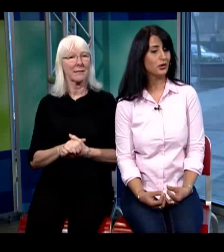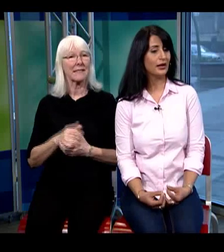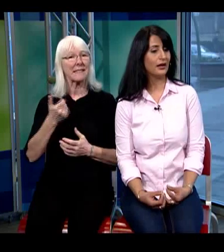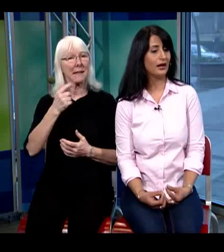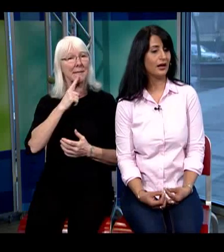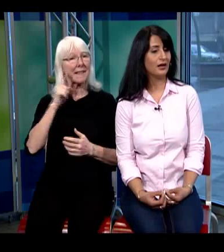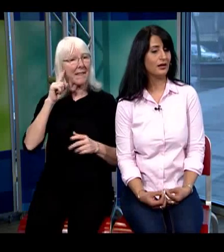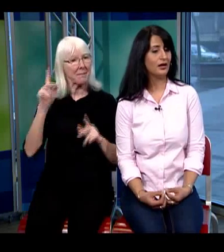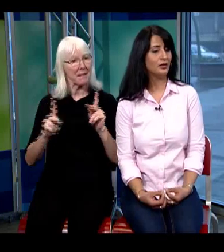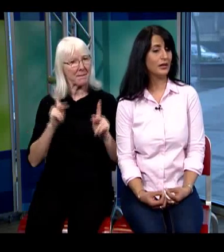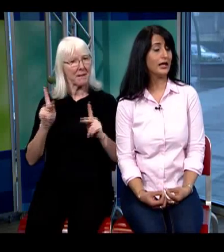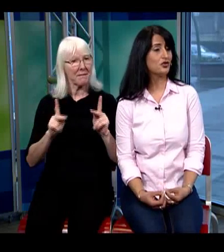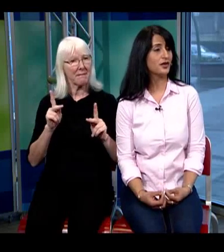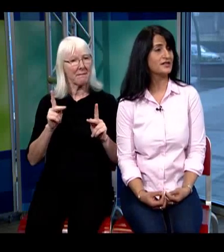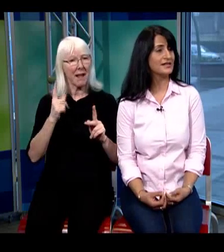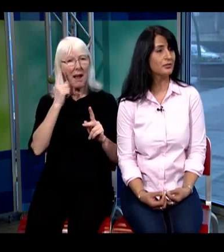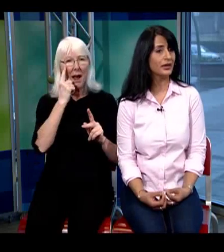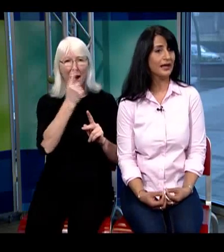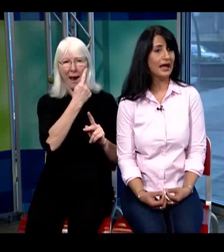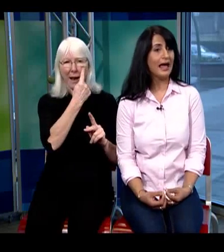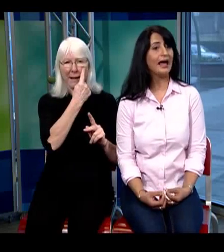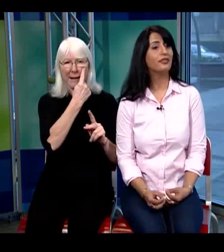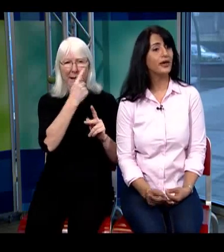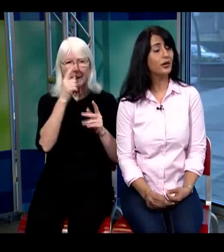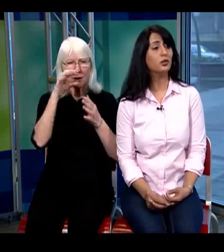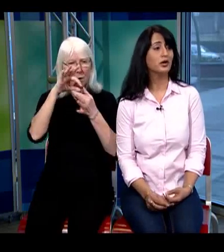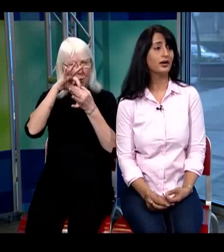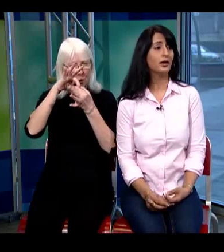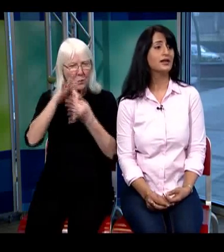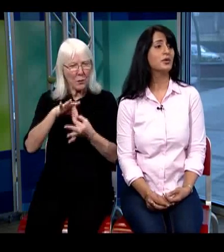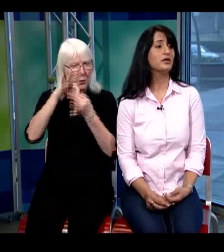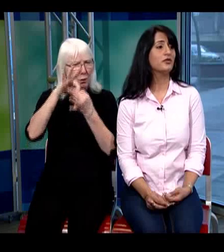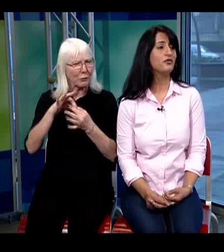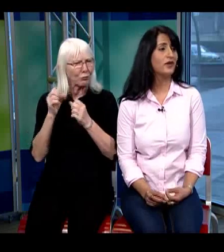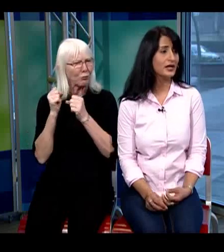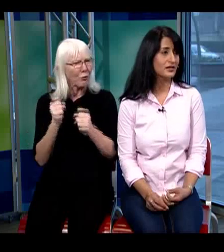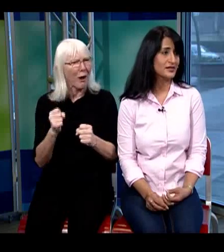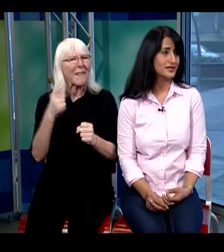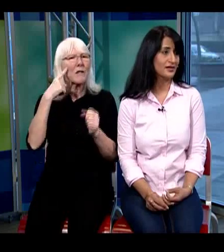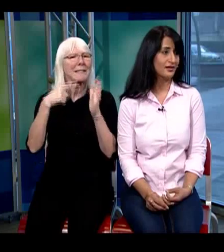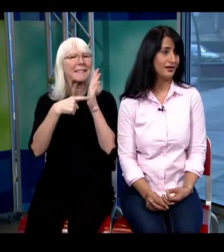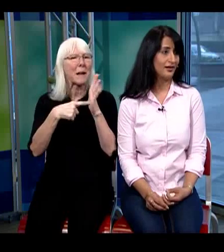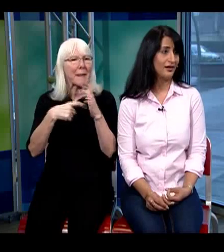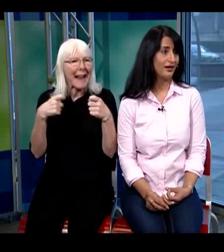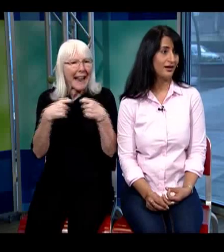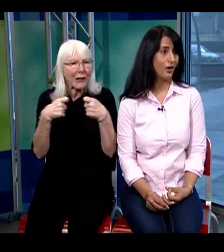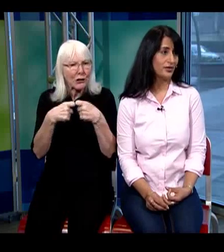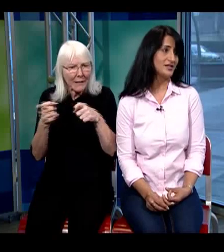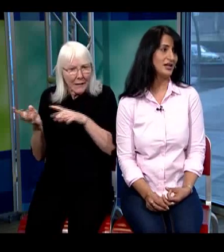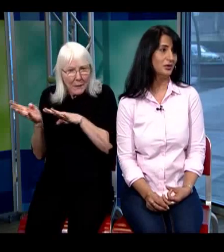working in electronics assembly and their work is one of the finest on the table